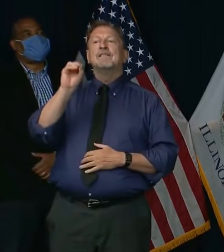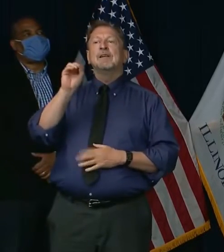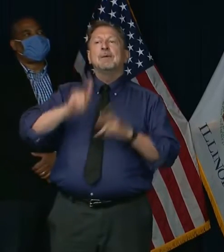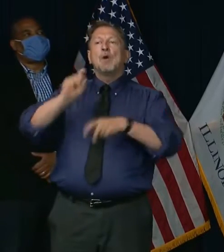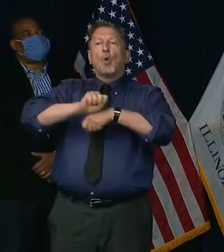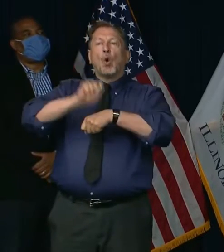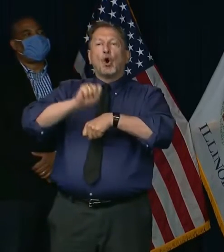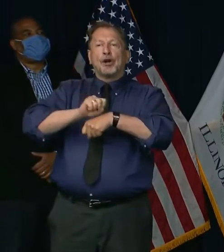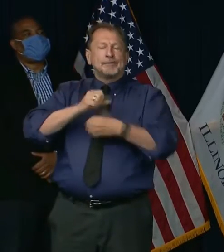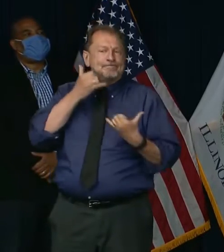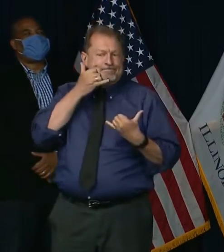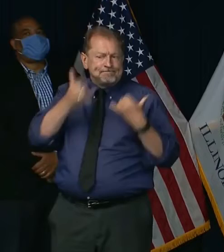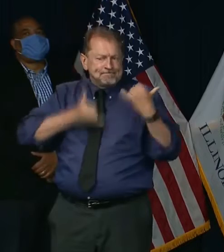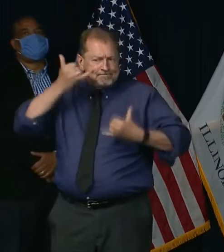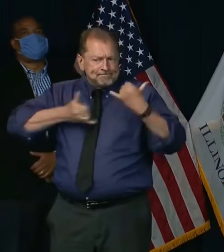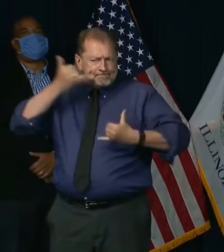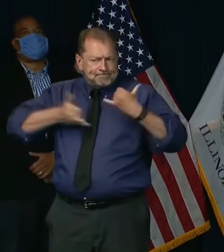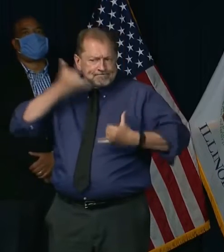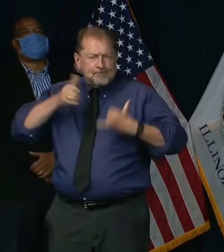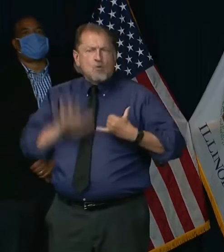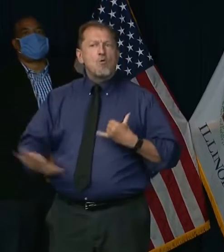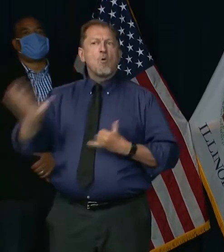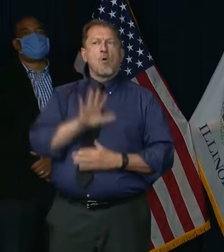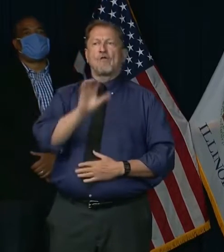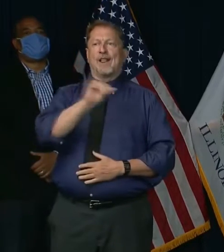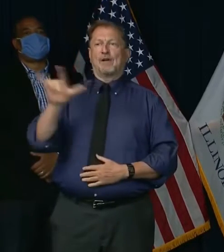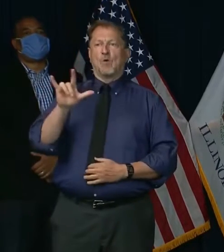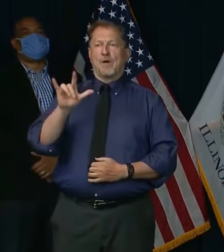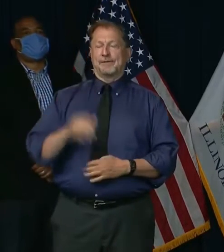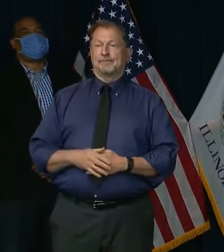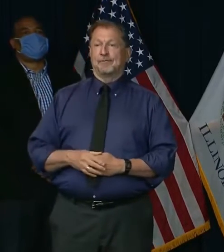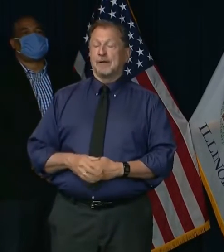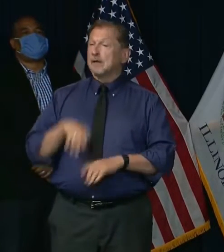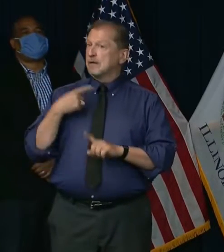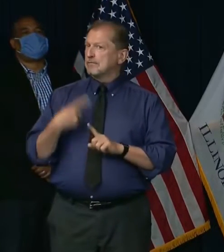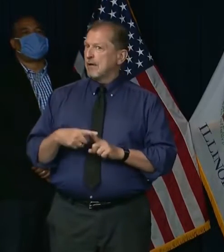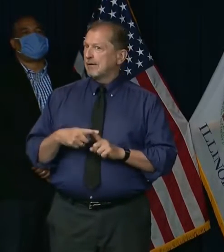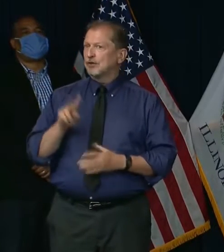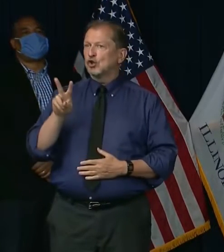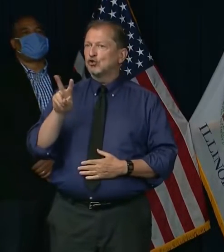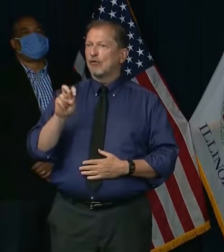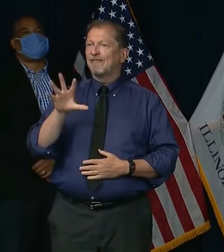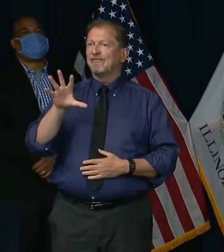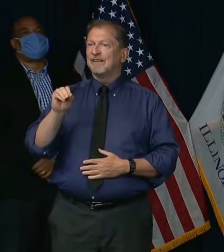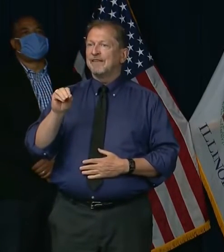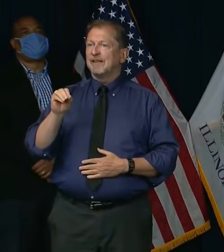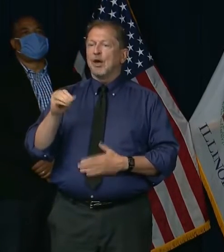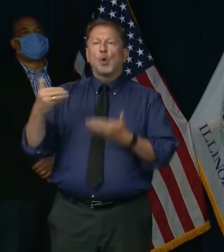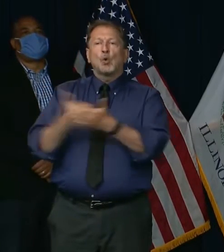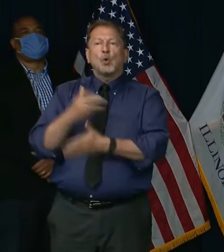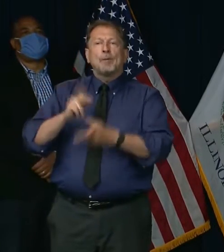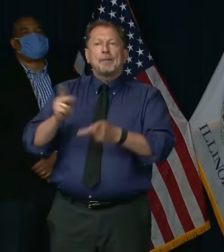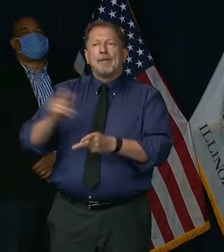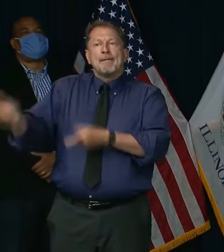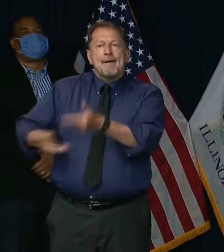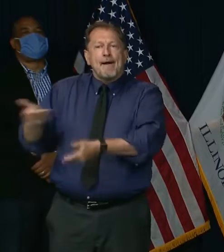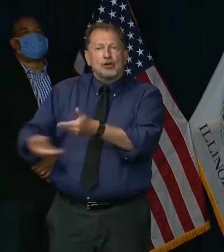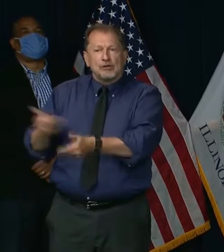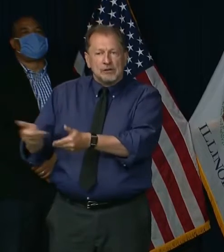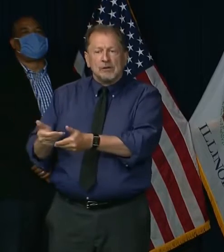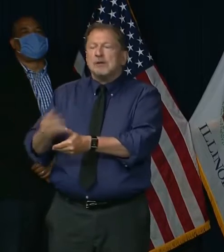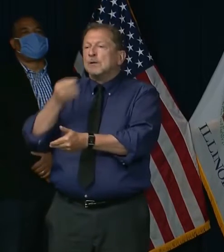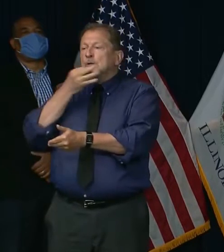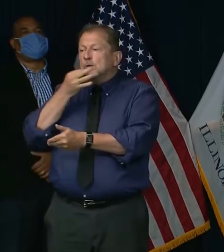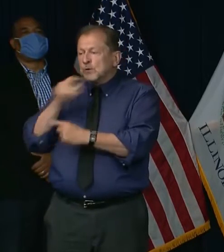tracers so far across the state. 250 additional new tracers have been identified and will